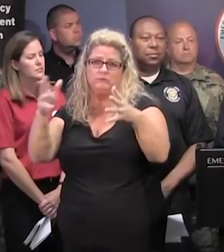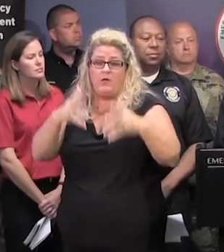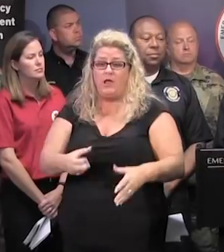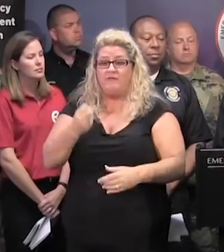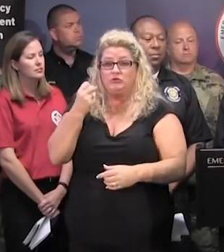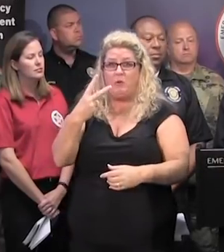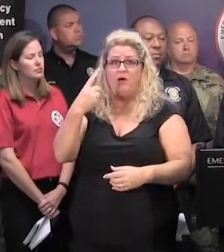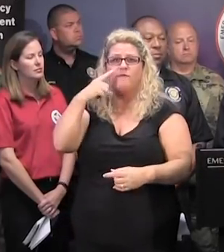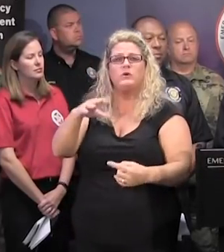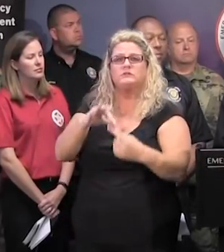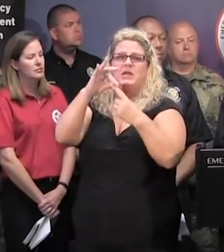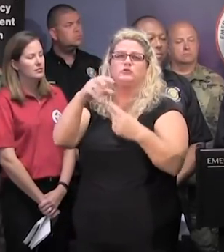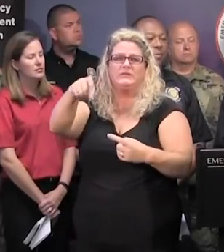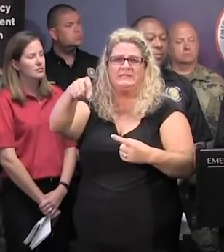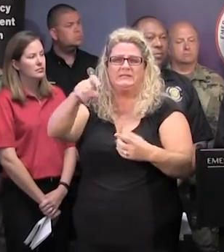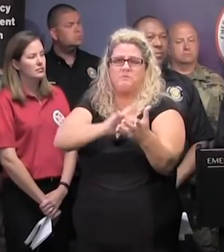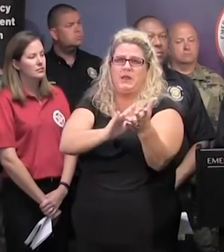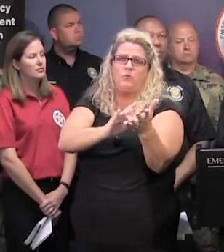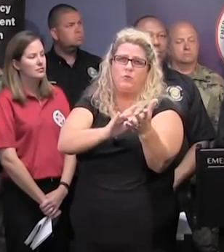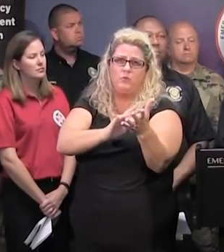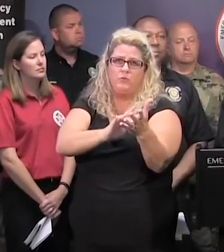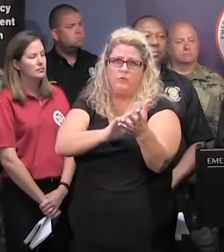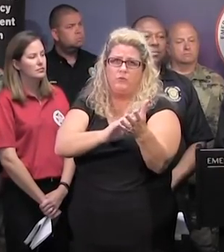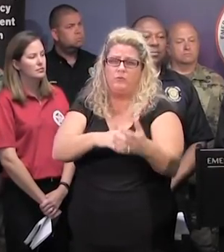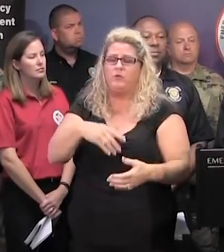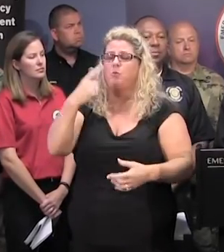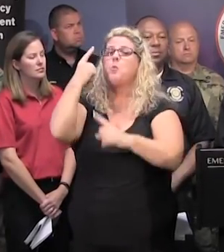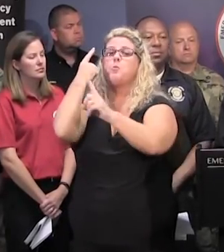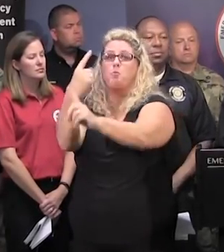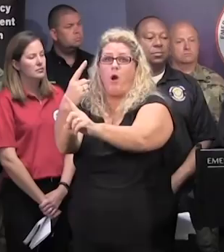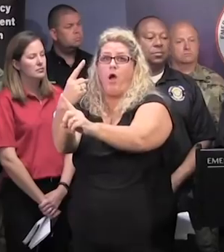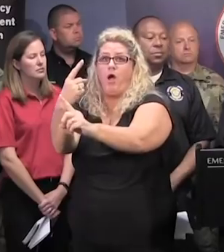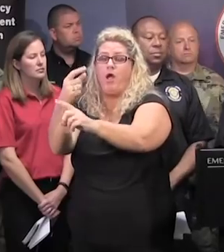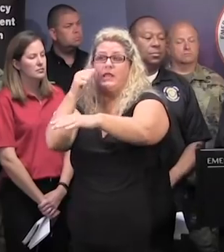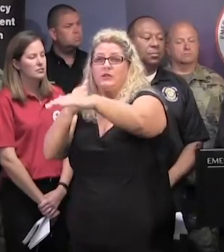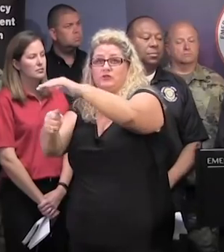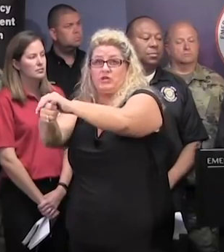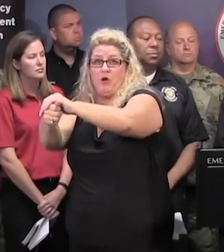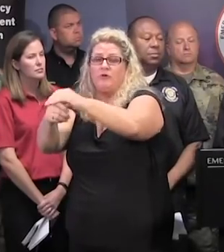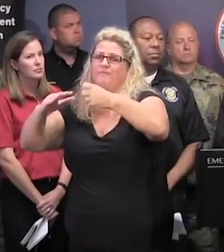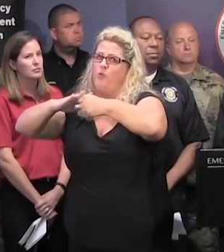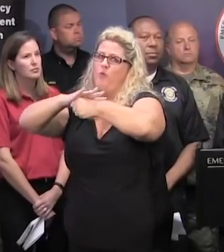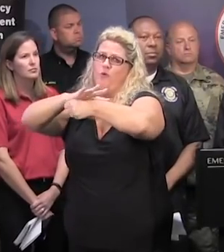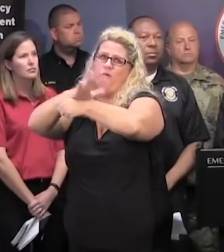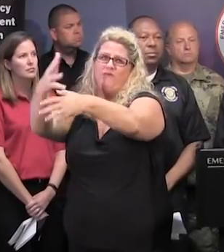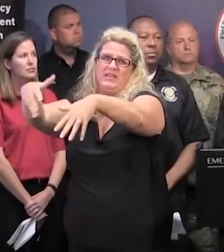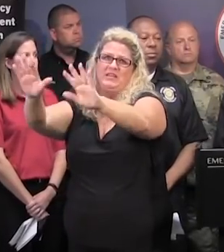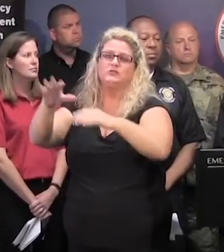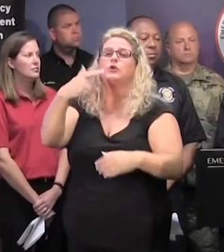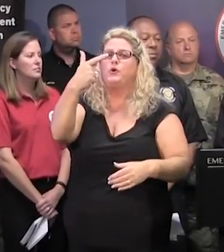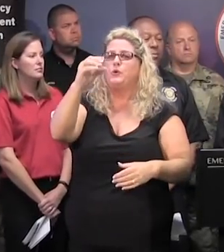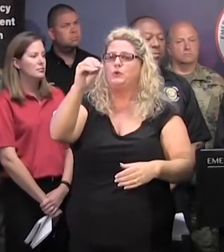12 were special medical needs shelters. We have one general population shelter that is at full capacity, and that is